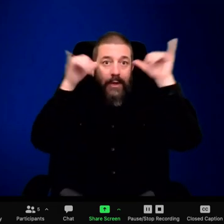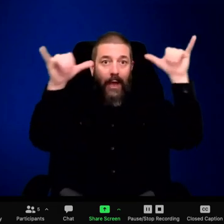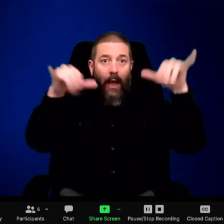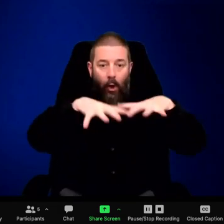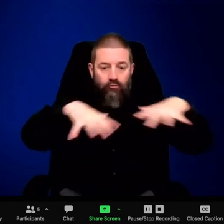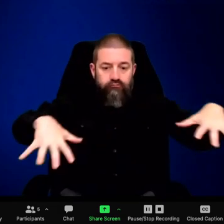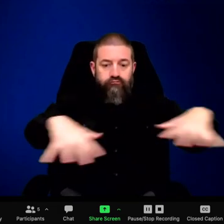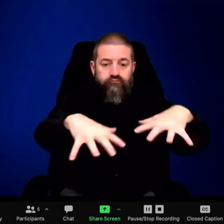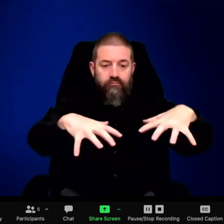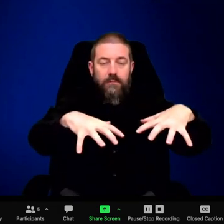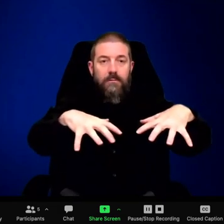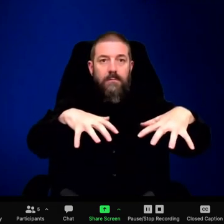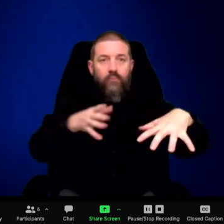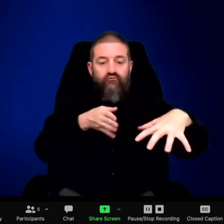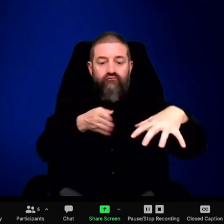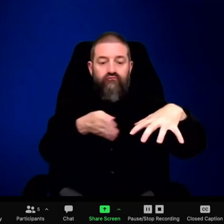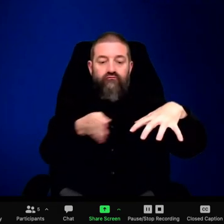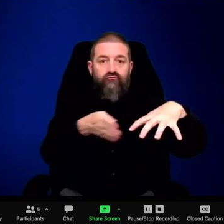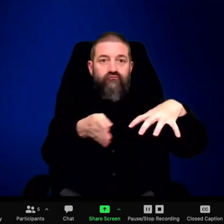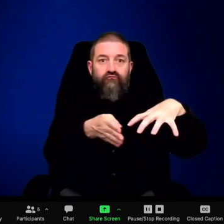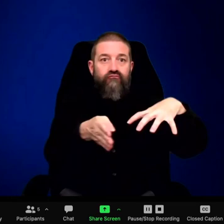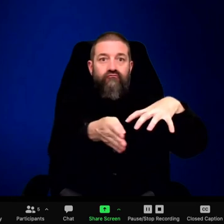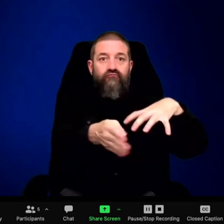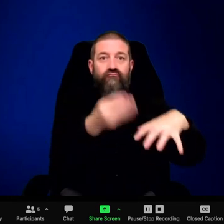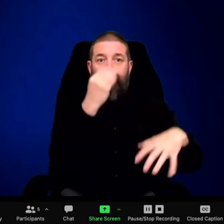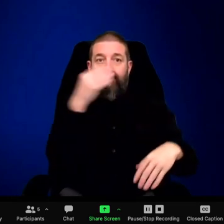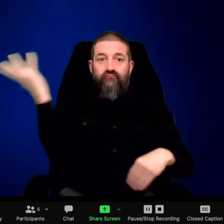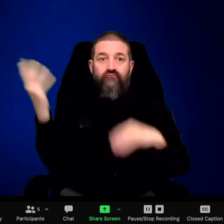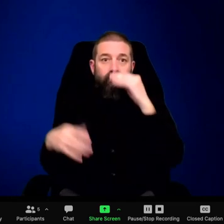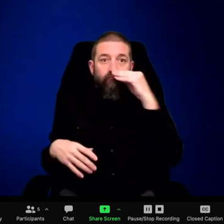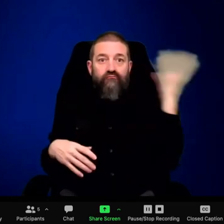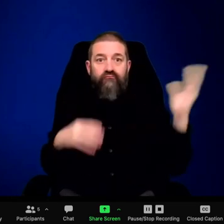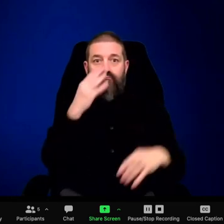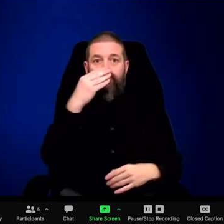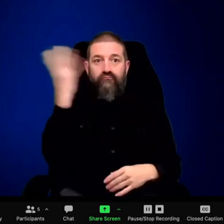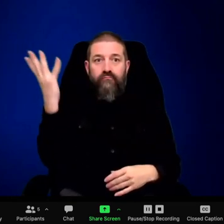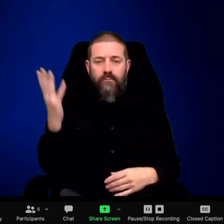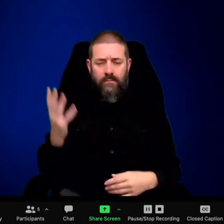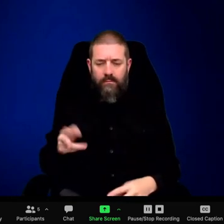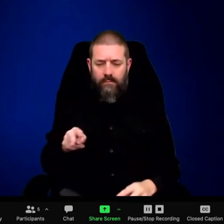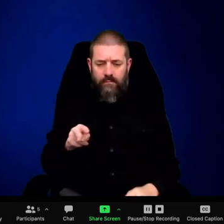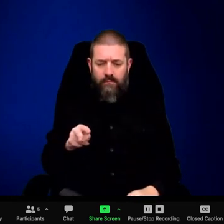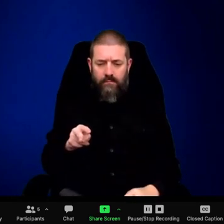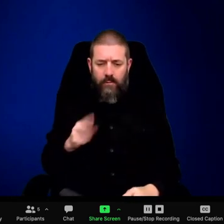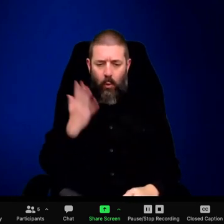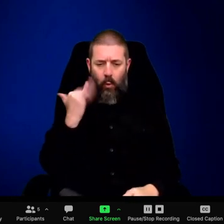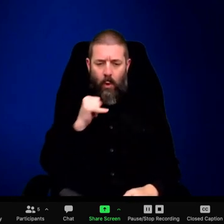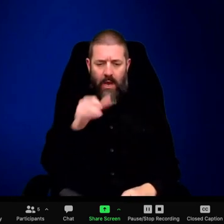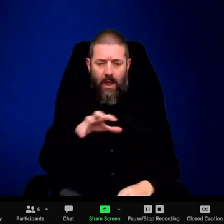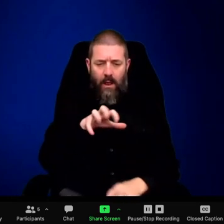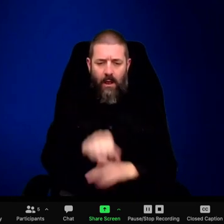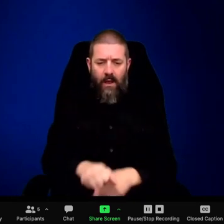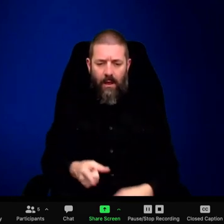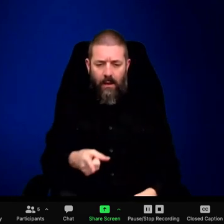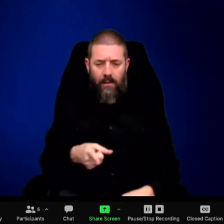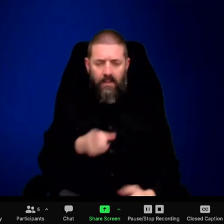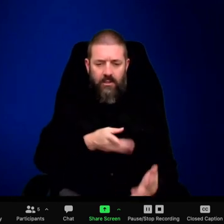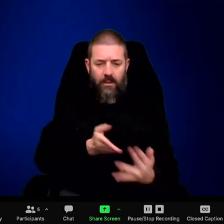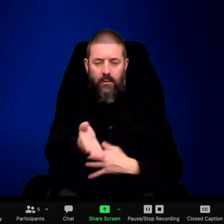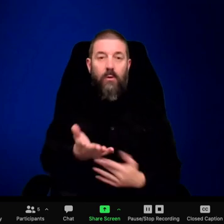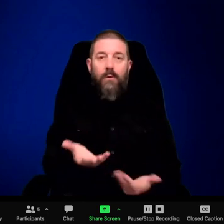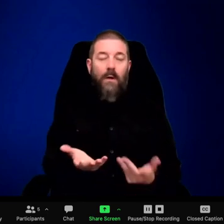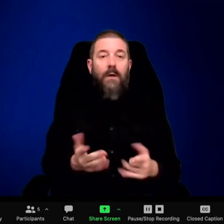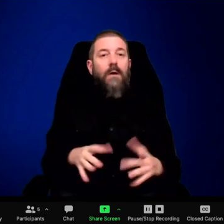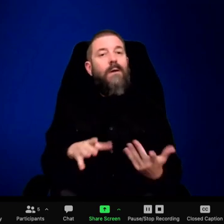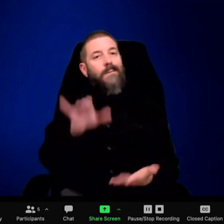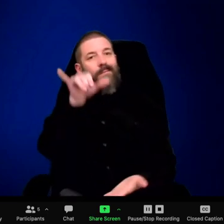left Yellowstone and went on a ranch and started to see cattle, which they've never seen before. Well, maybe to a true wild wolf,